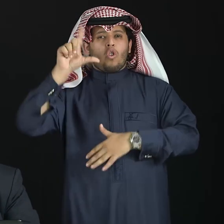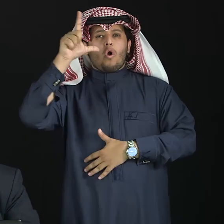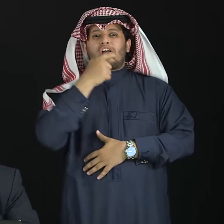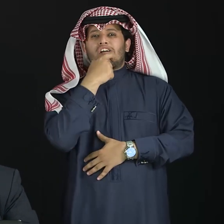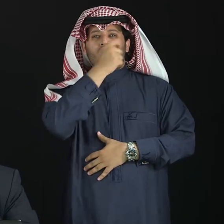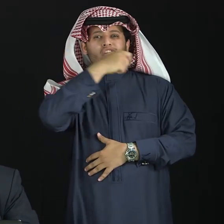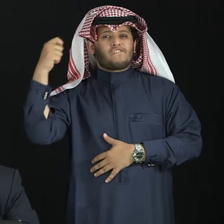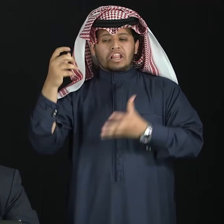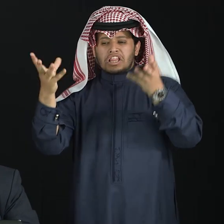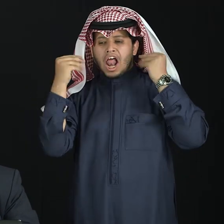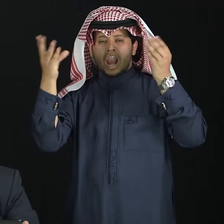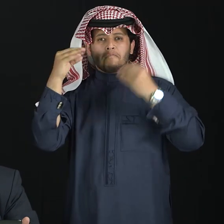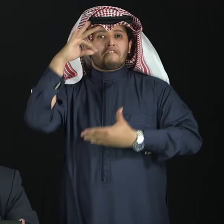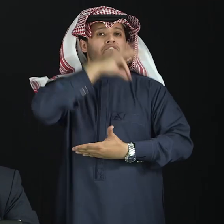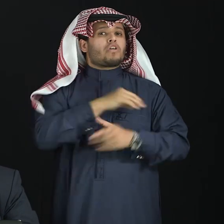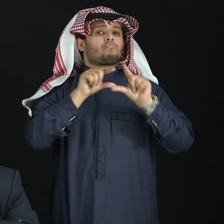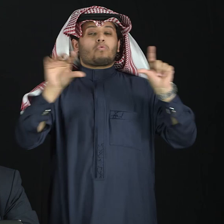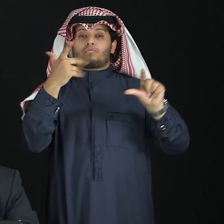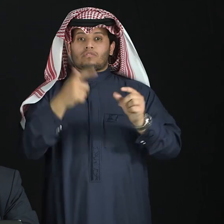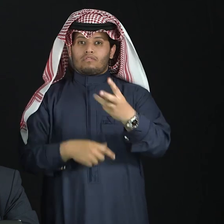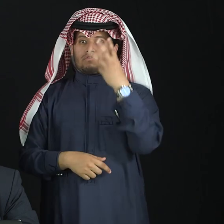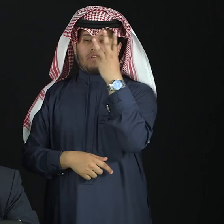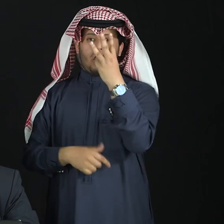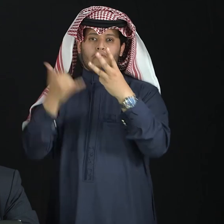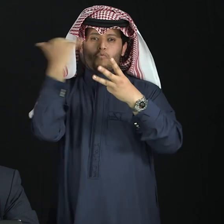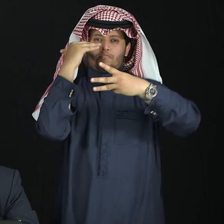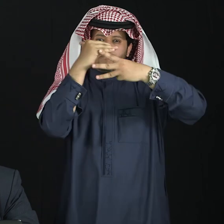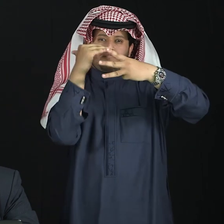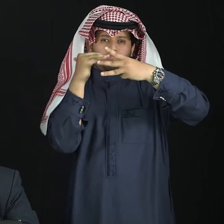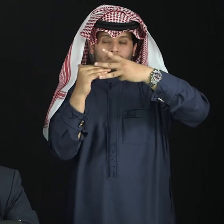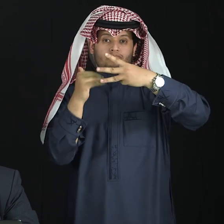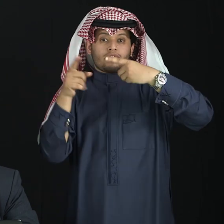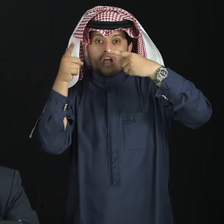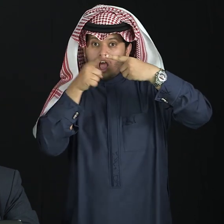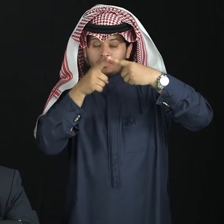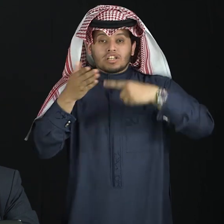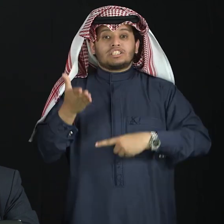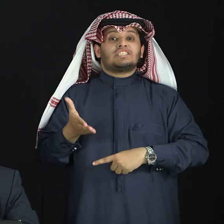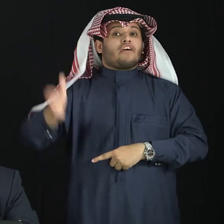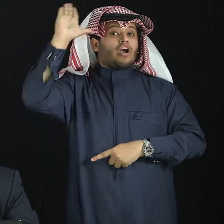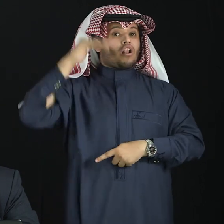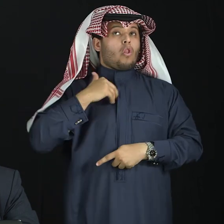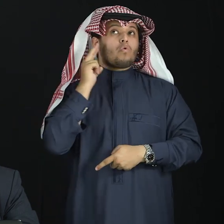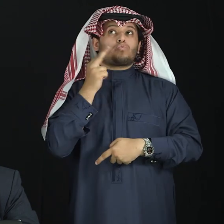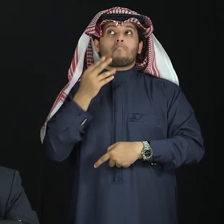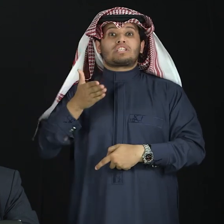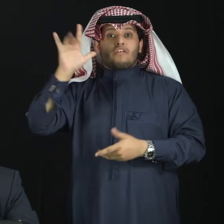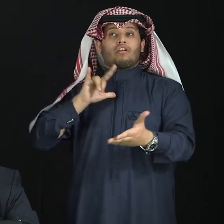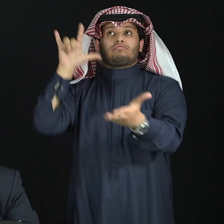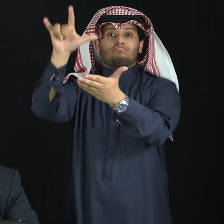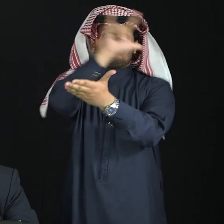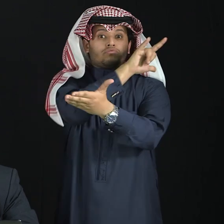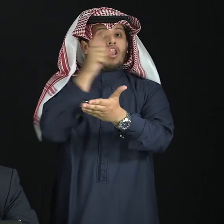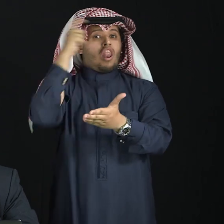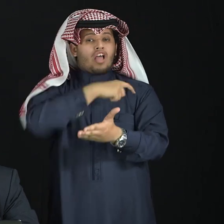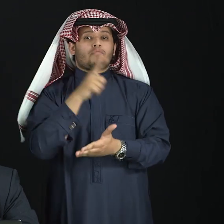of learning English. Why do we teach English for deaf students? In even for deaf students, it's very important because